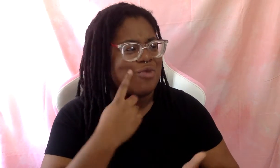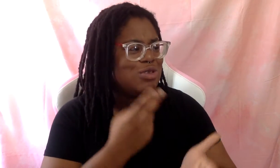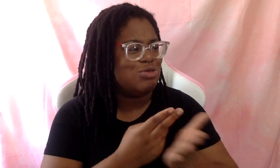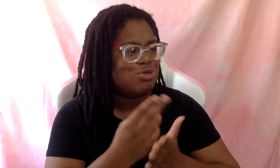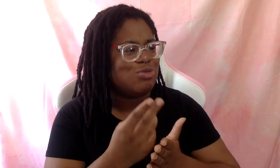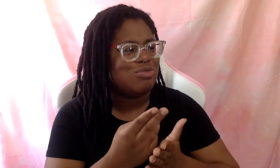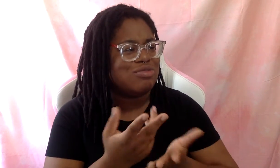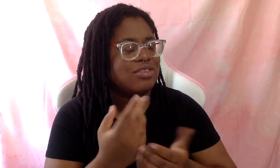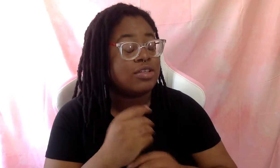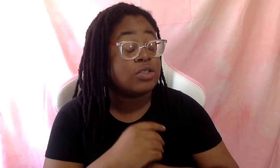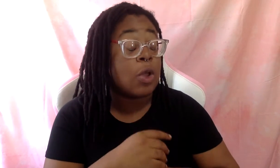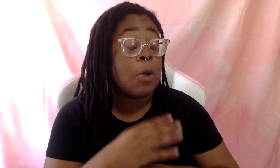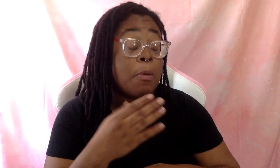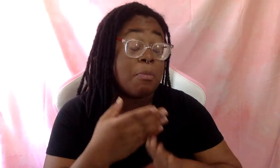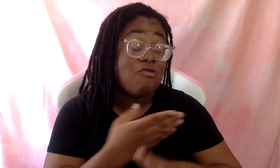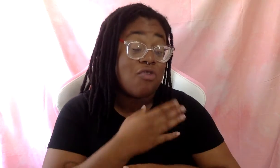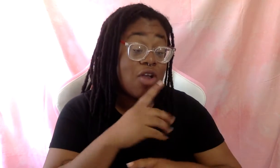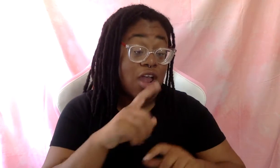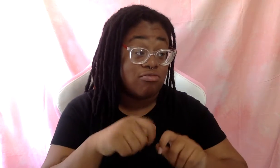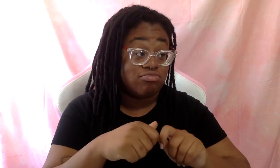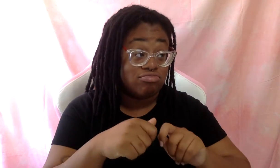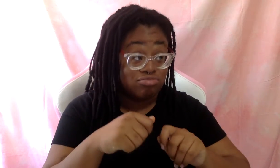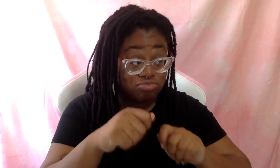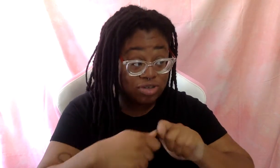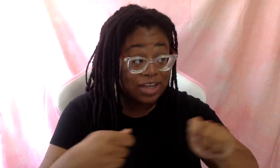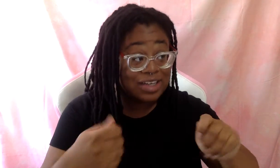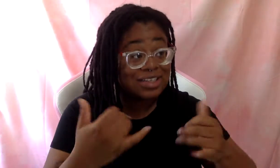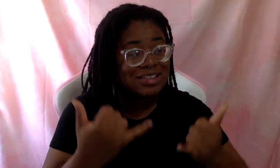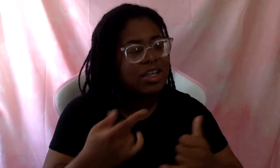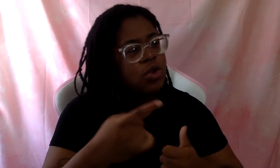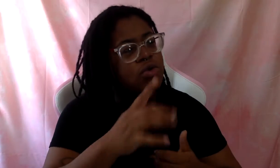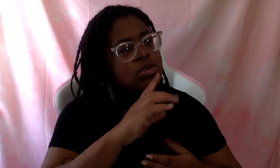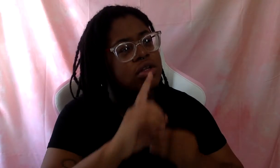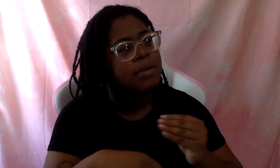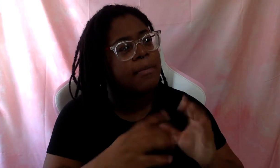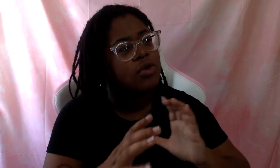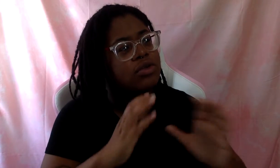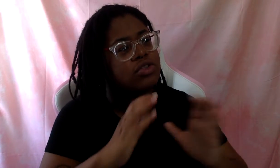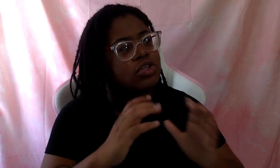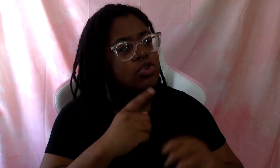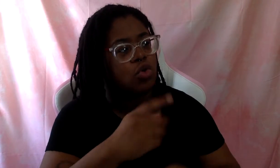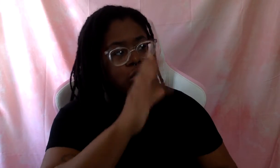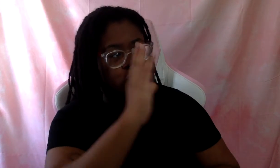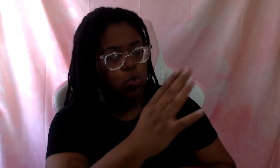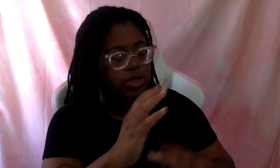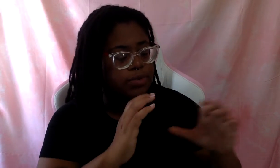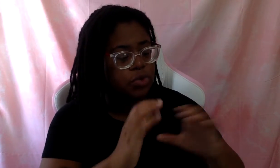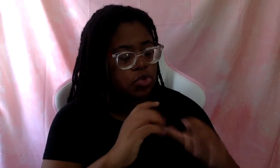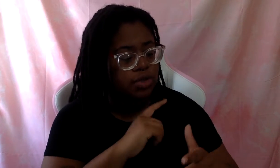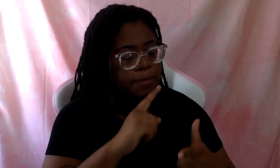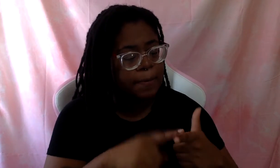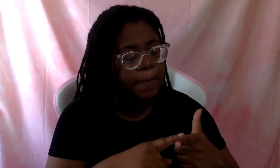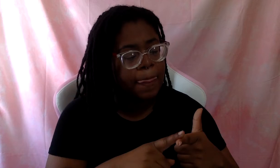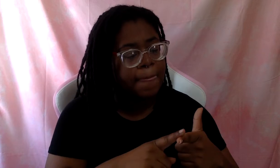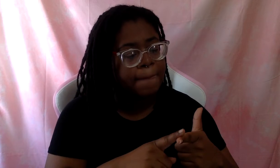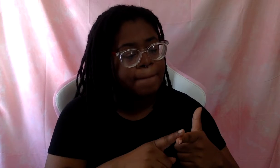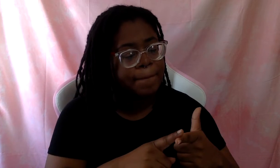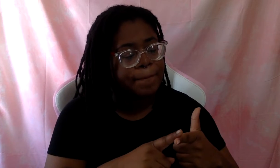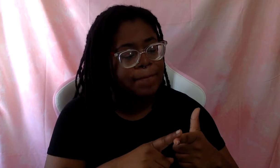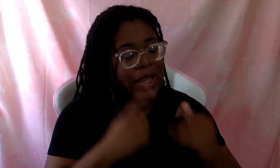on before we wrap up today is communication because you talked about your direct form of communication and also being able to process whether or not this